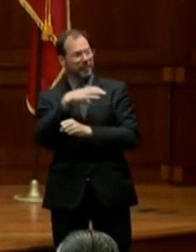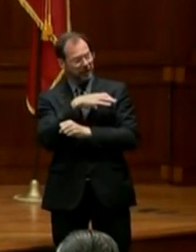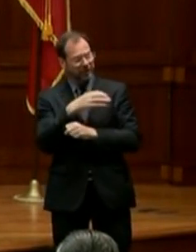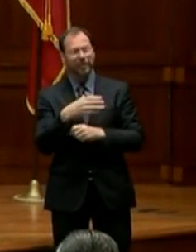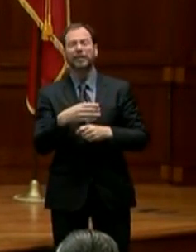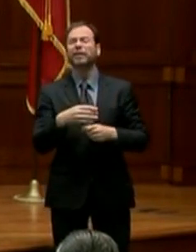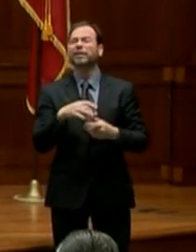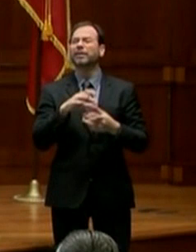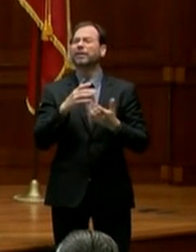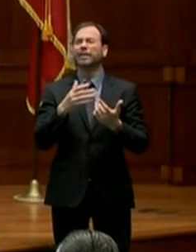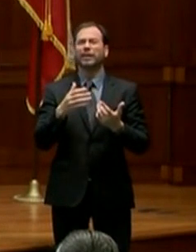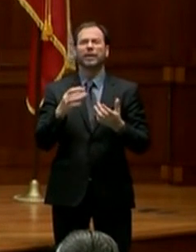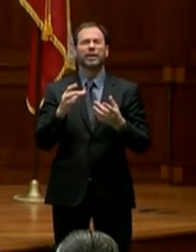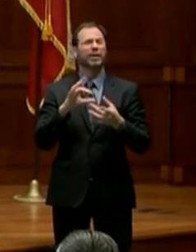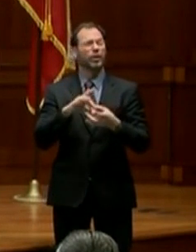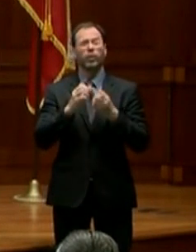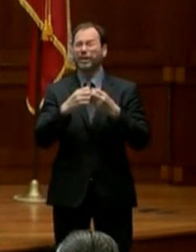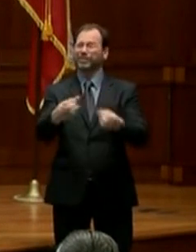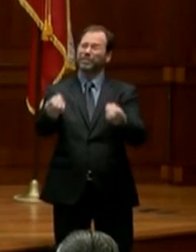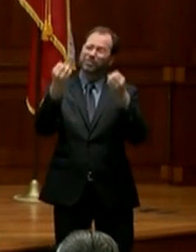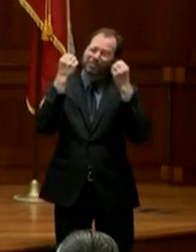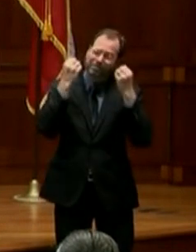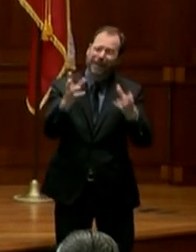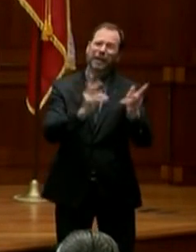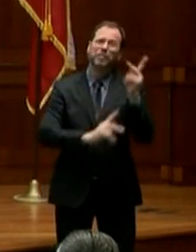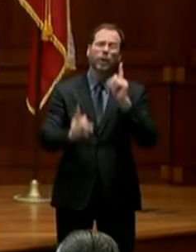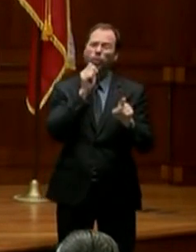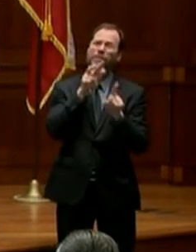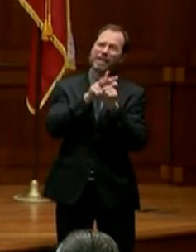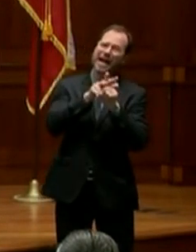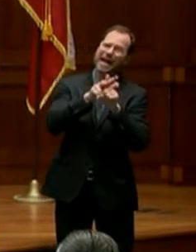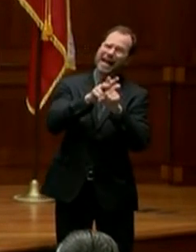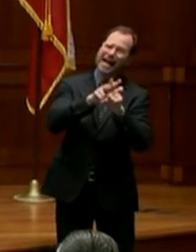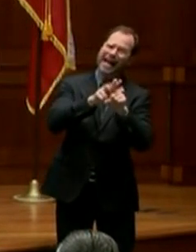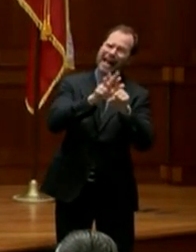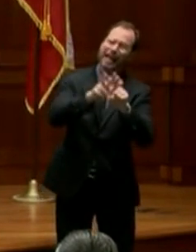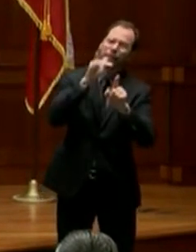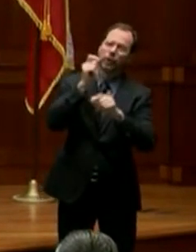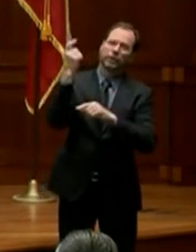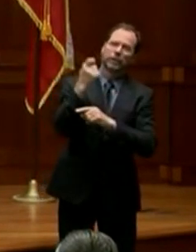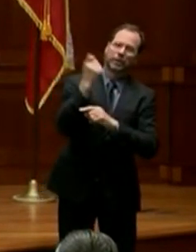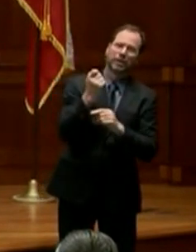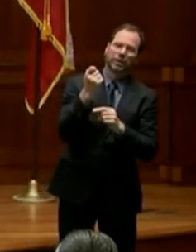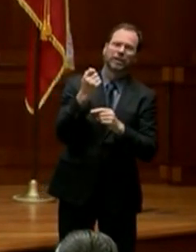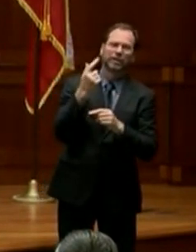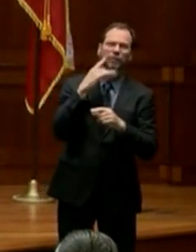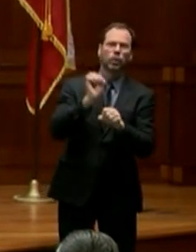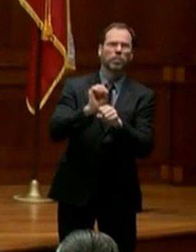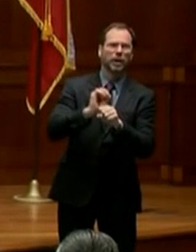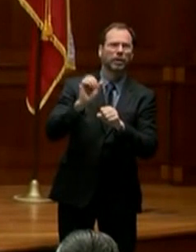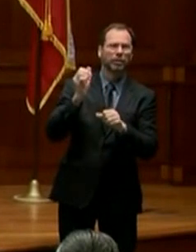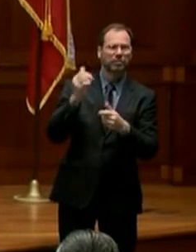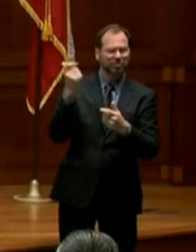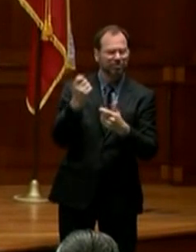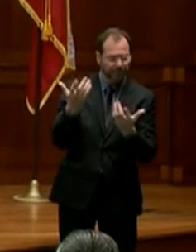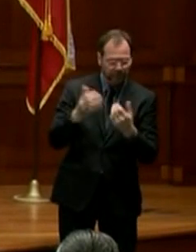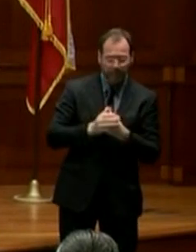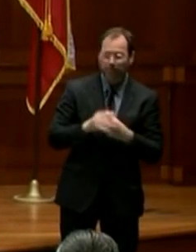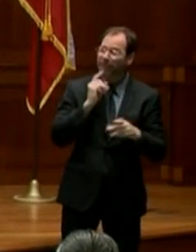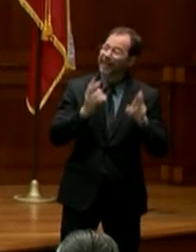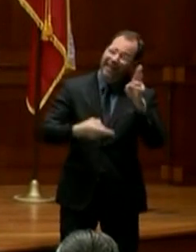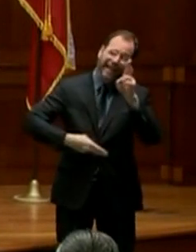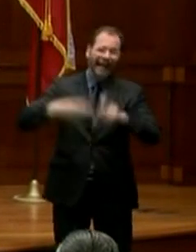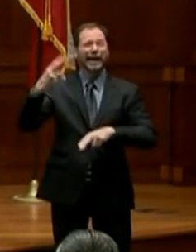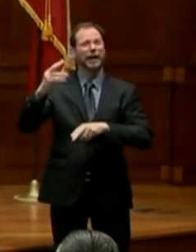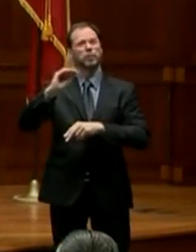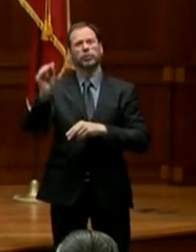the incredible volume of unemployment benefit claims that have been filed. There has been an extremely high volume,